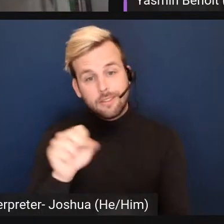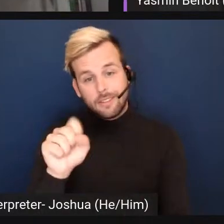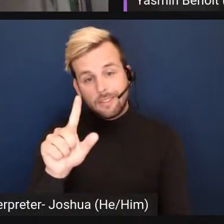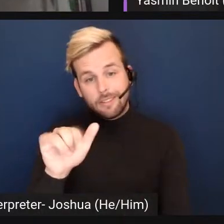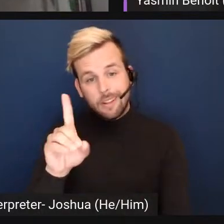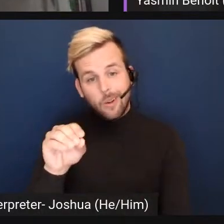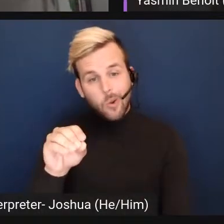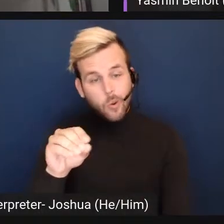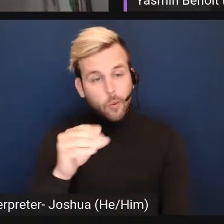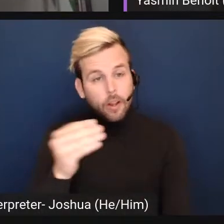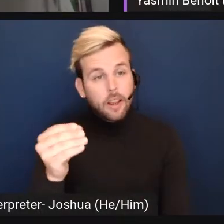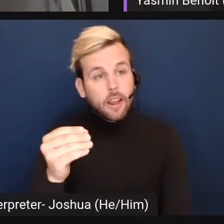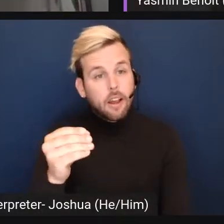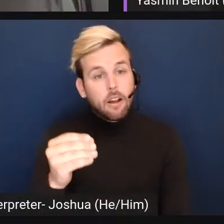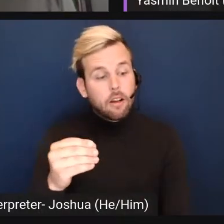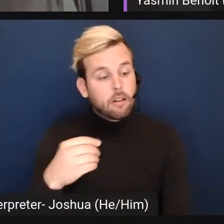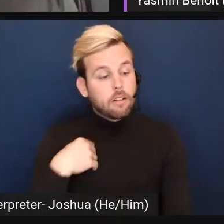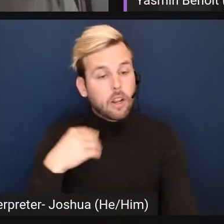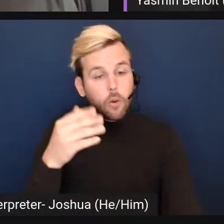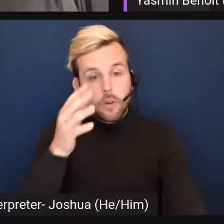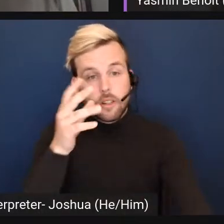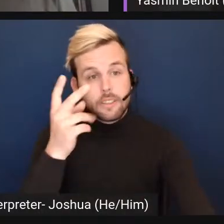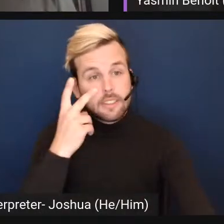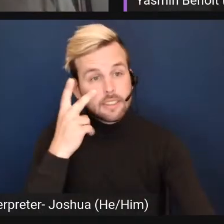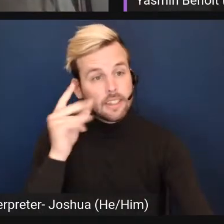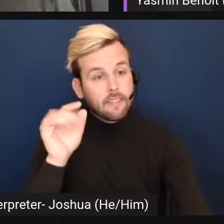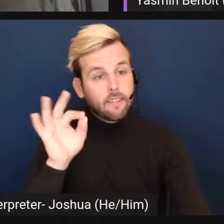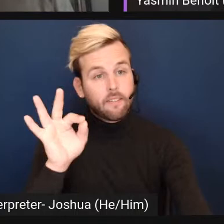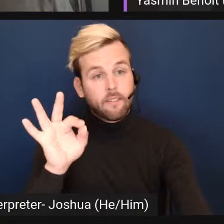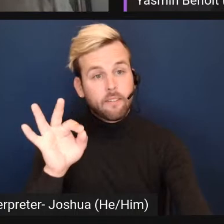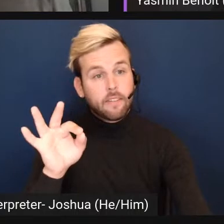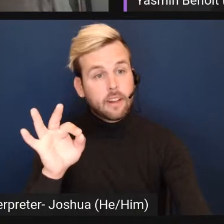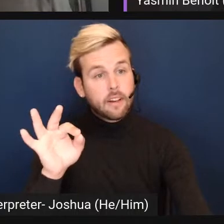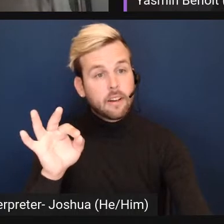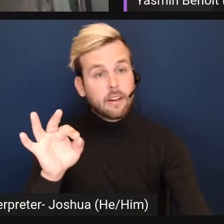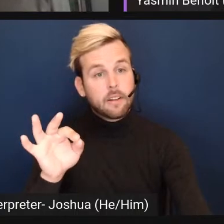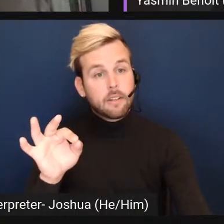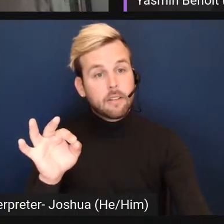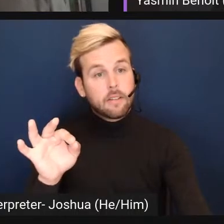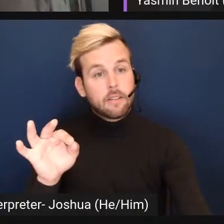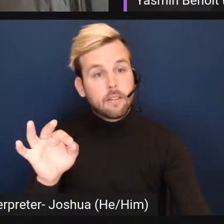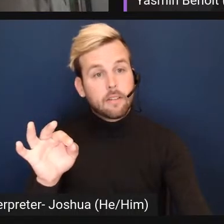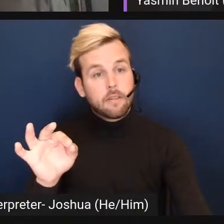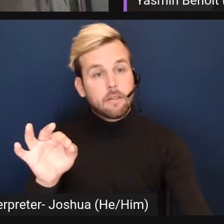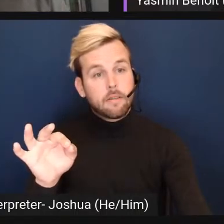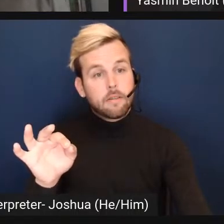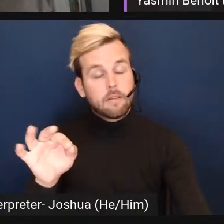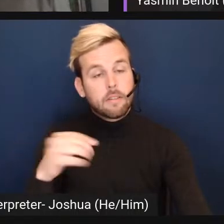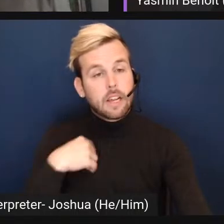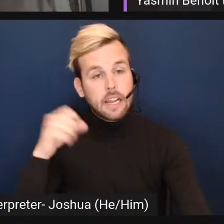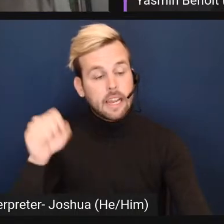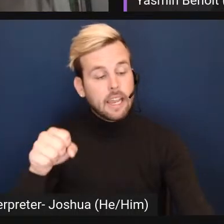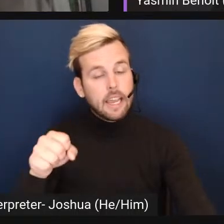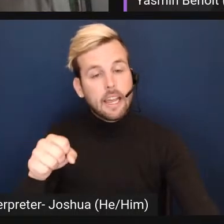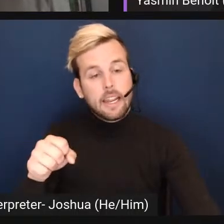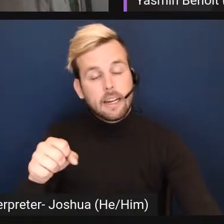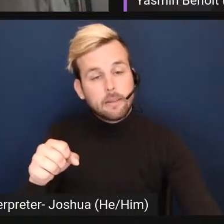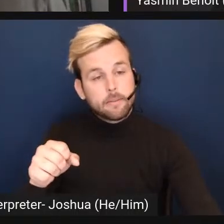And I will see if I can put a,